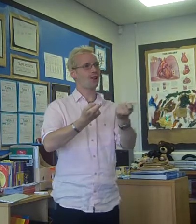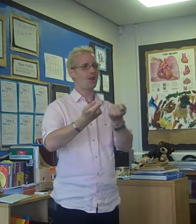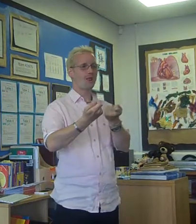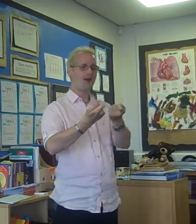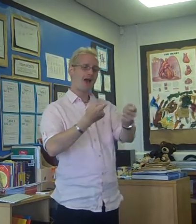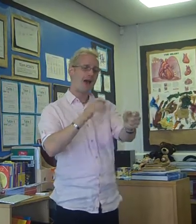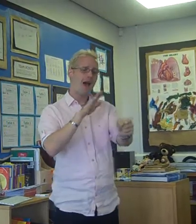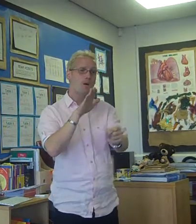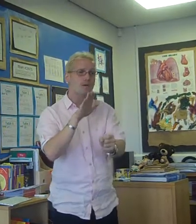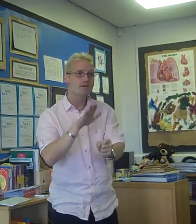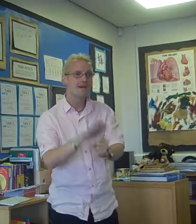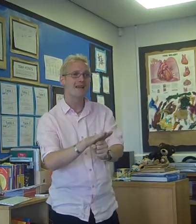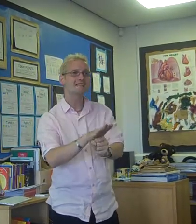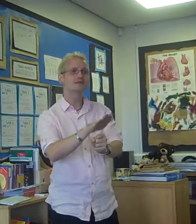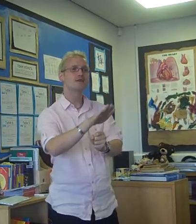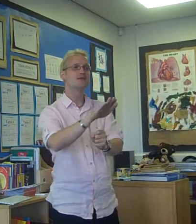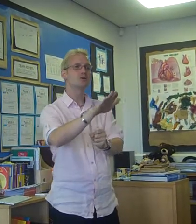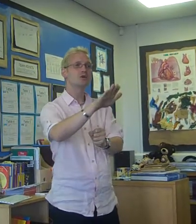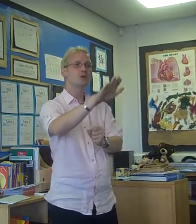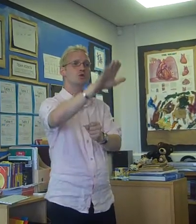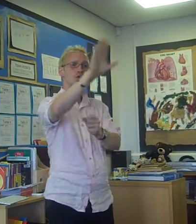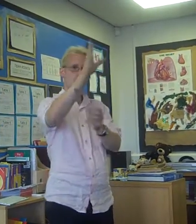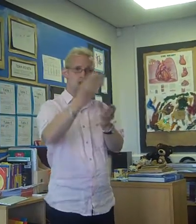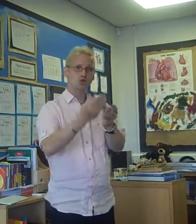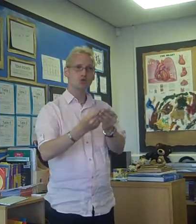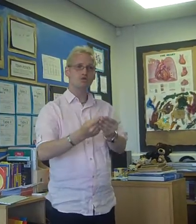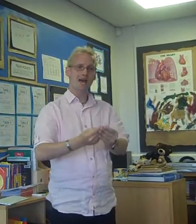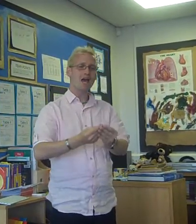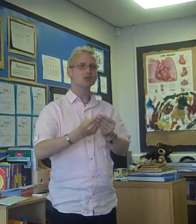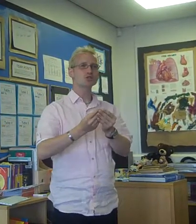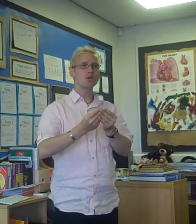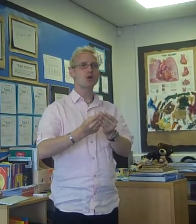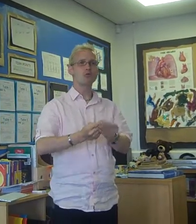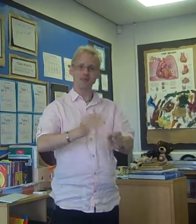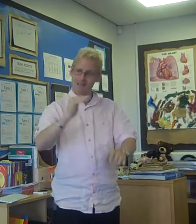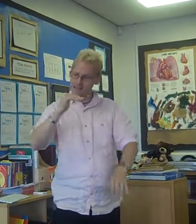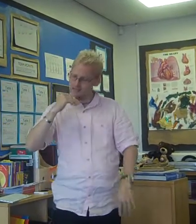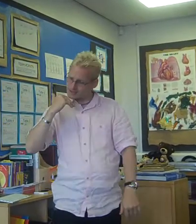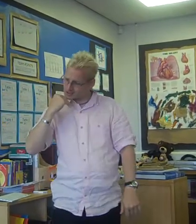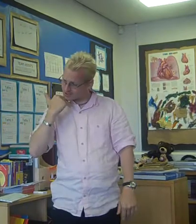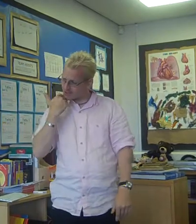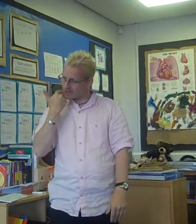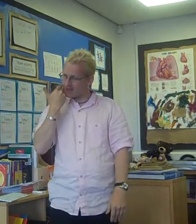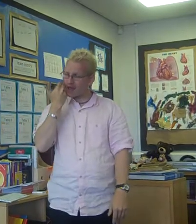And my face of future treasure make me save